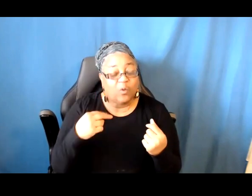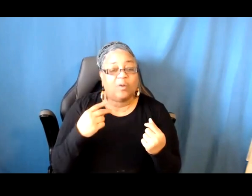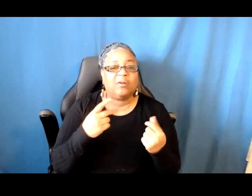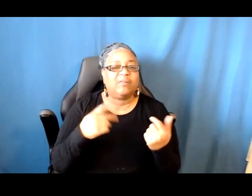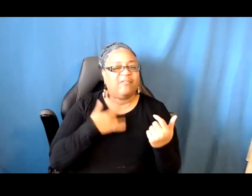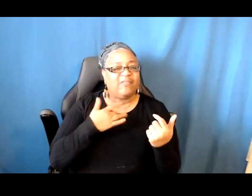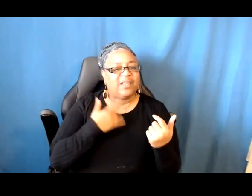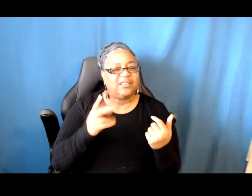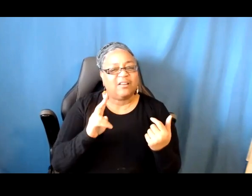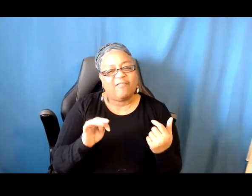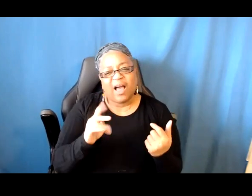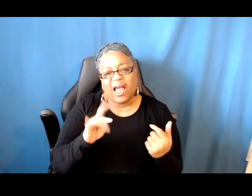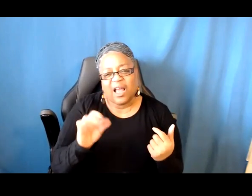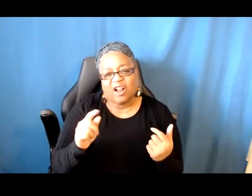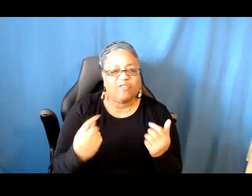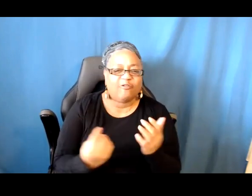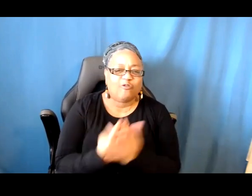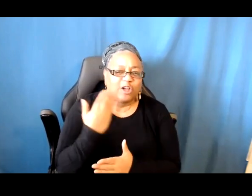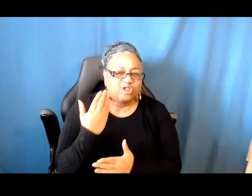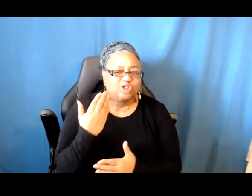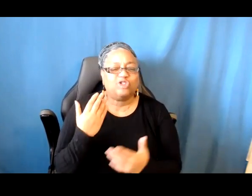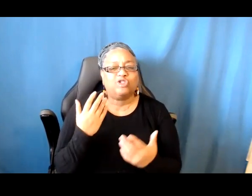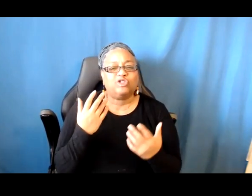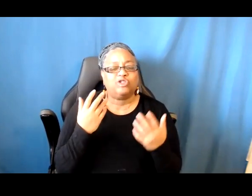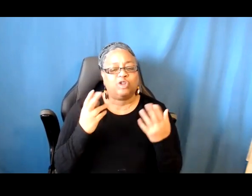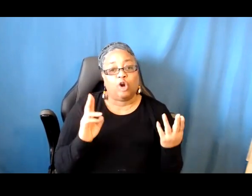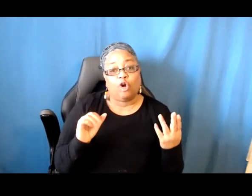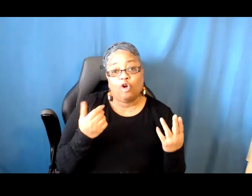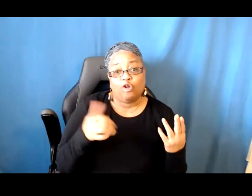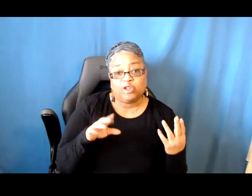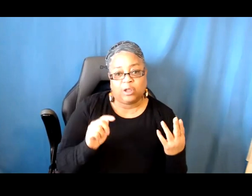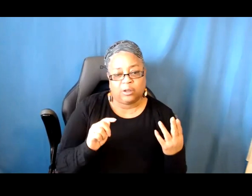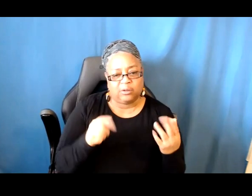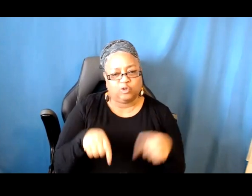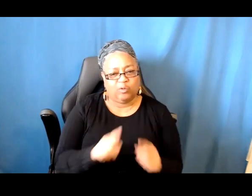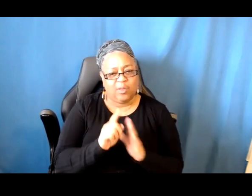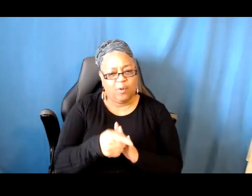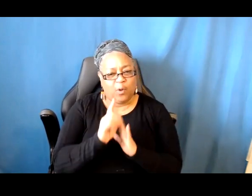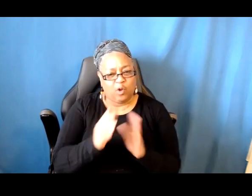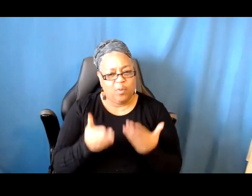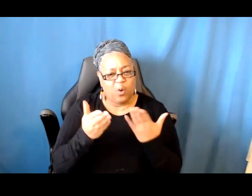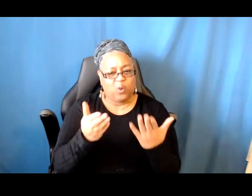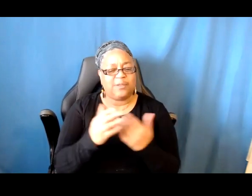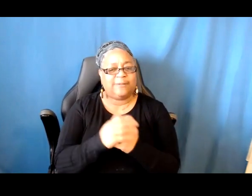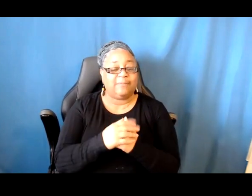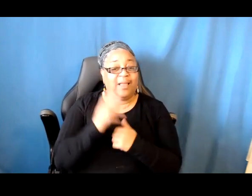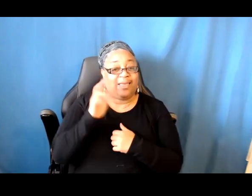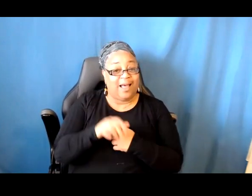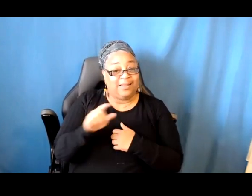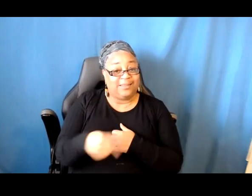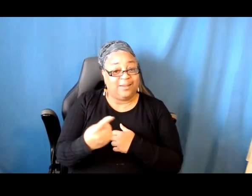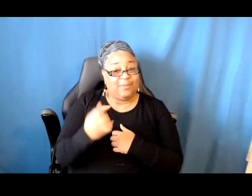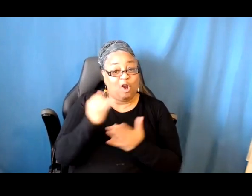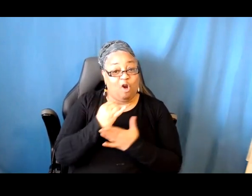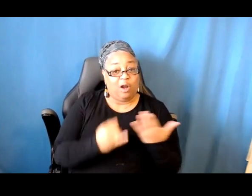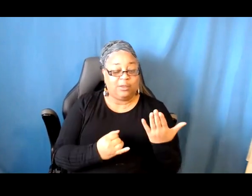urgent in the moment that you're proposing it. So I'd say, you know, again, this is something that artists are sort of best